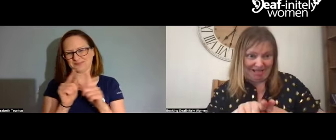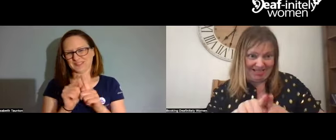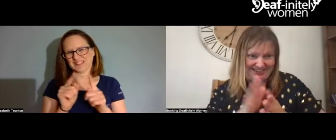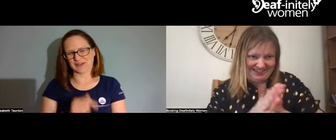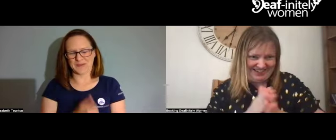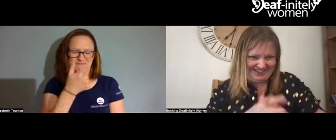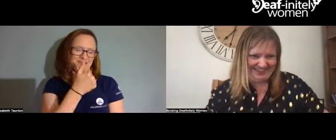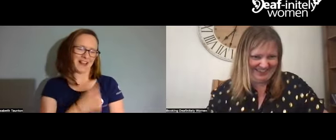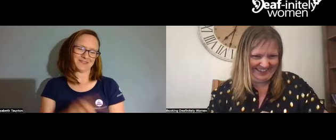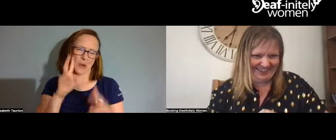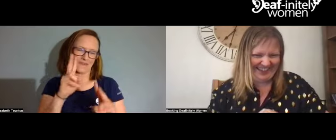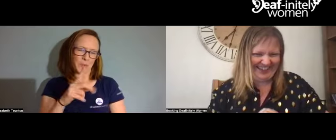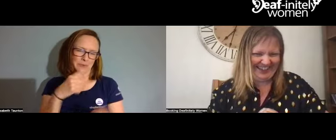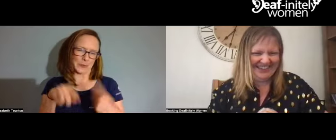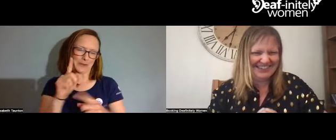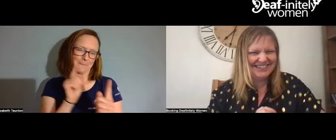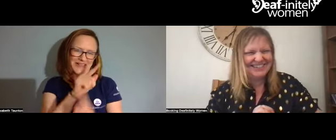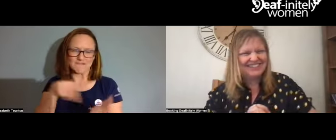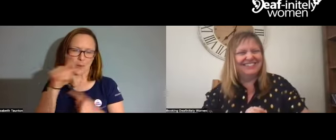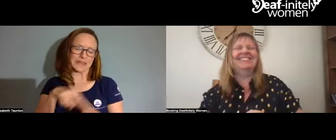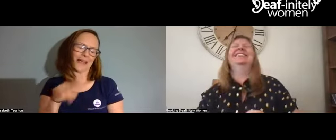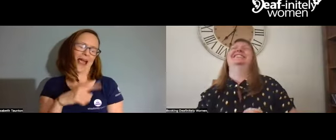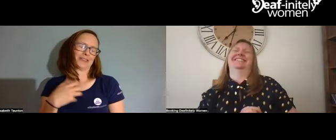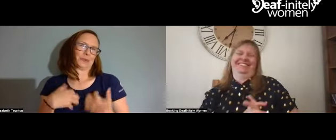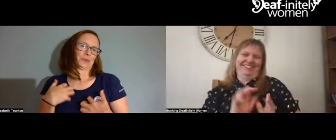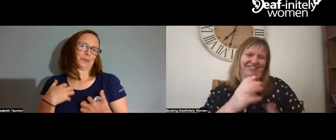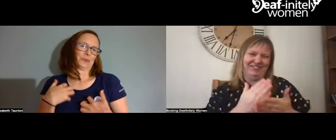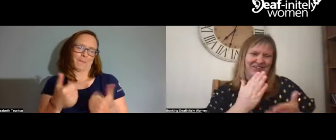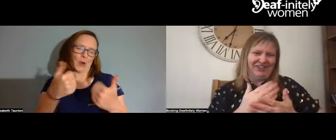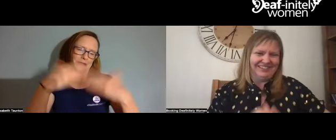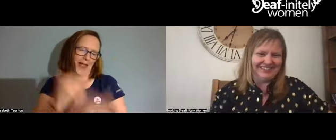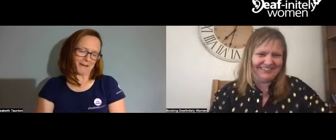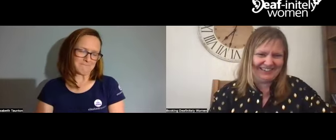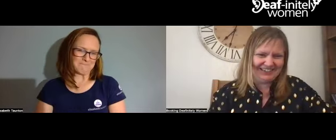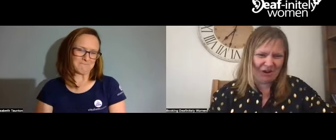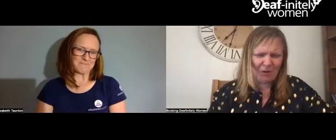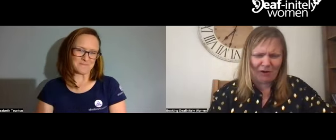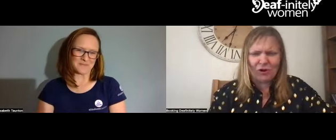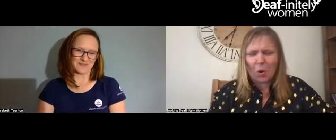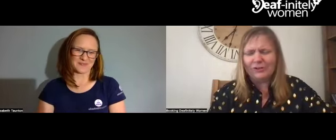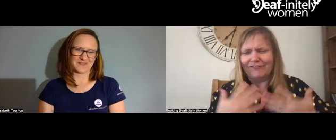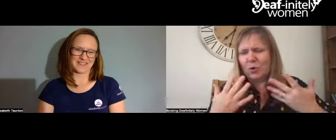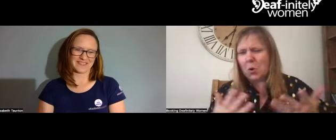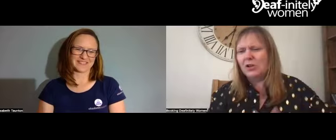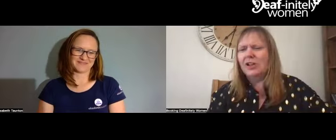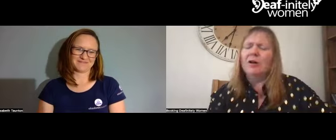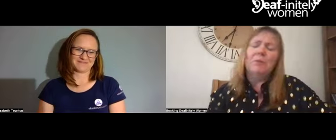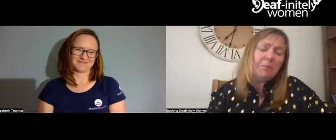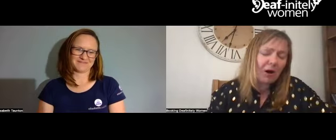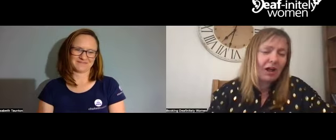think I will be there as well. Perfect. I'm looking forward to meet you all. It will be a good day, of course.